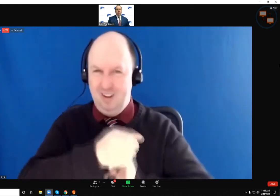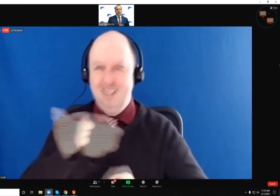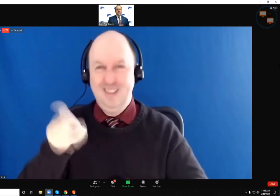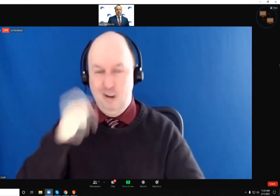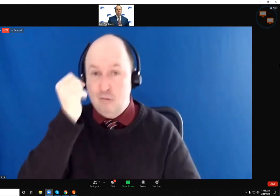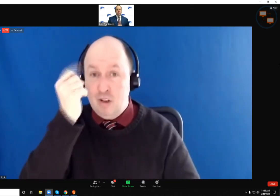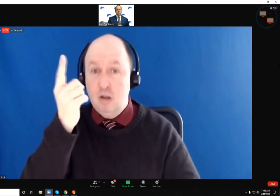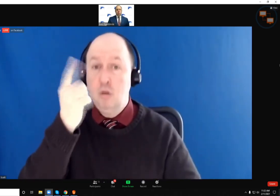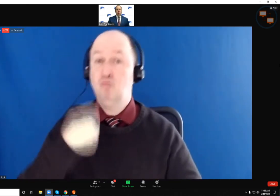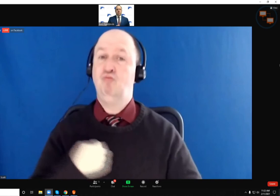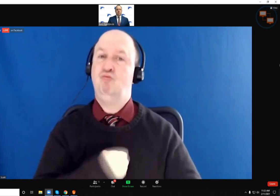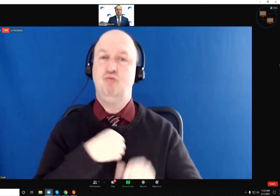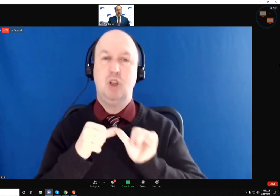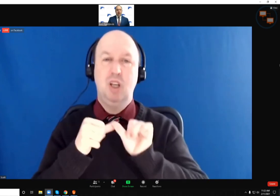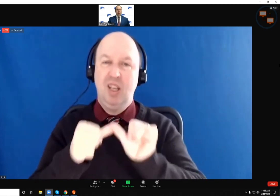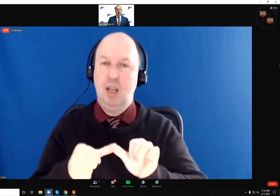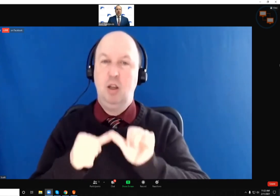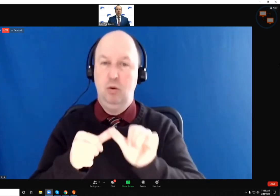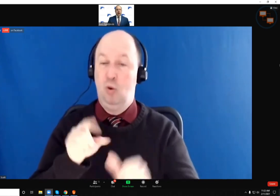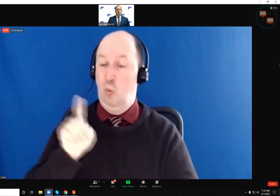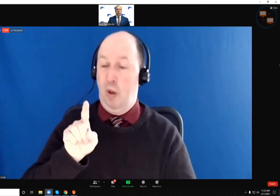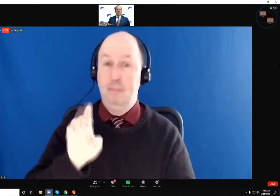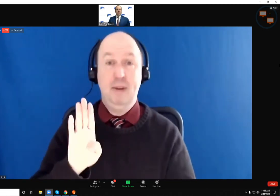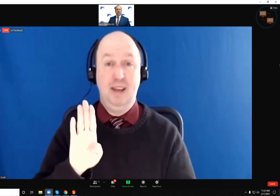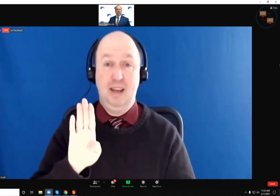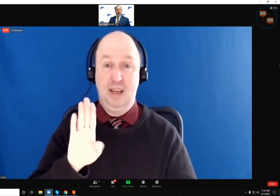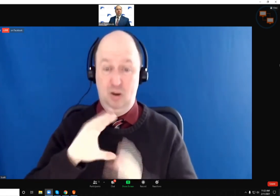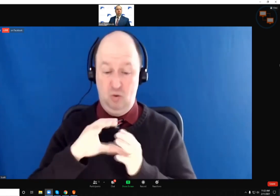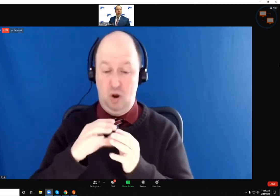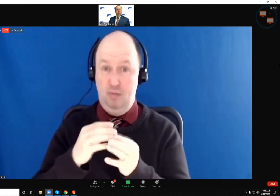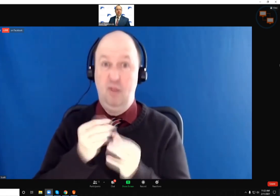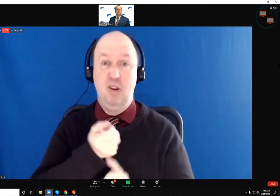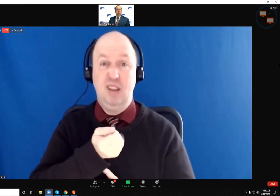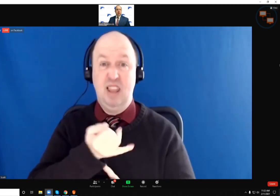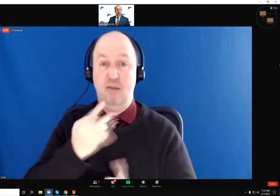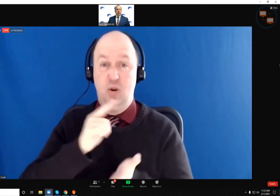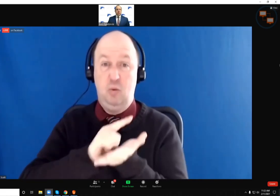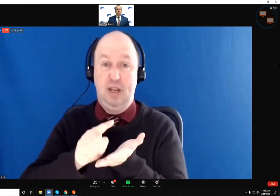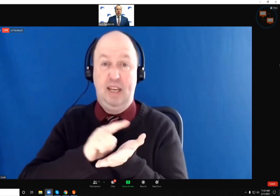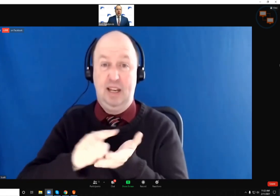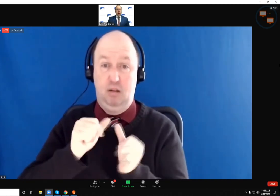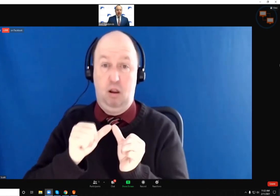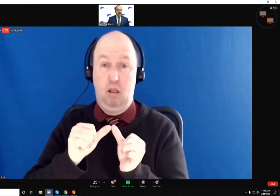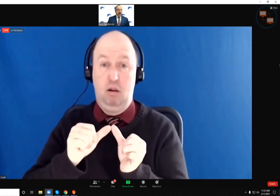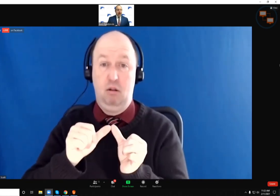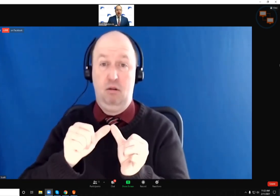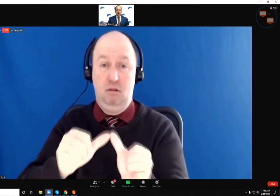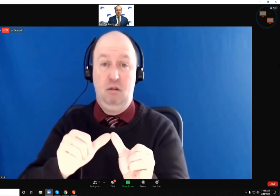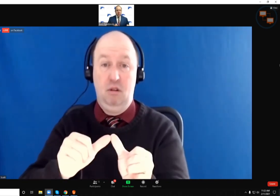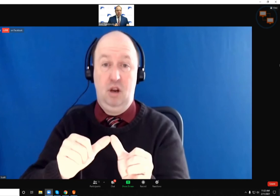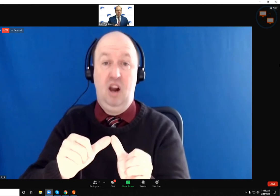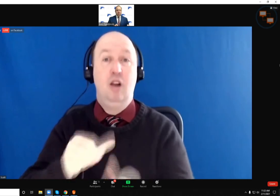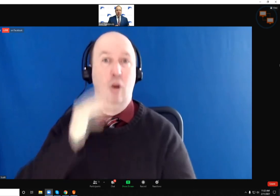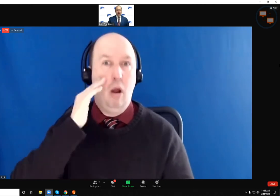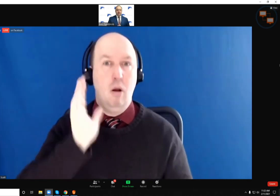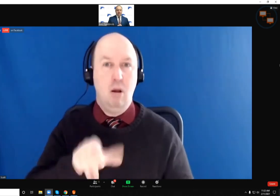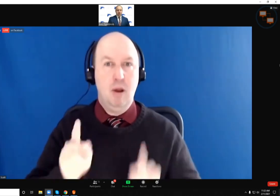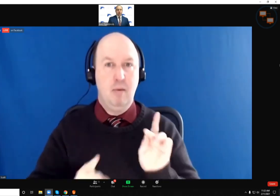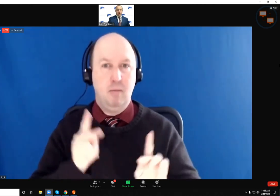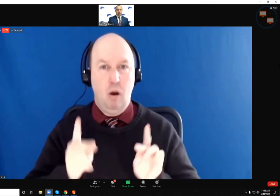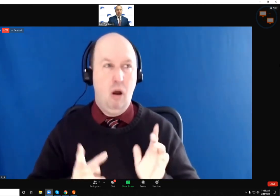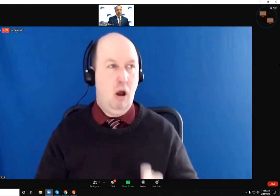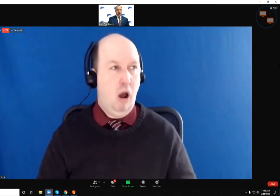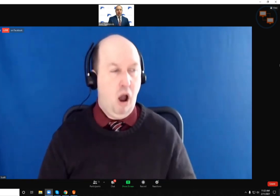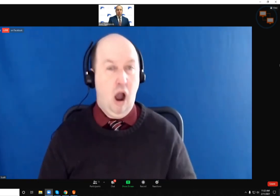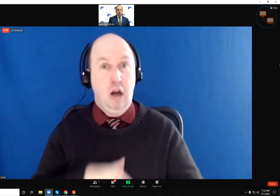we're going to continue this 1B category for several weeks. So again, I know people are probably very